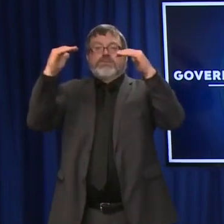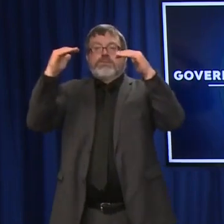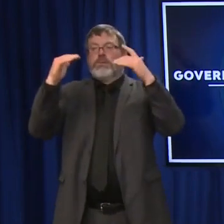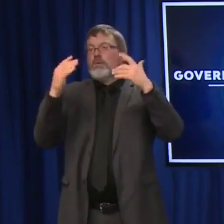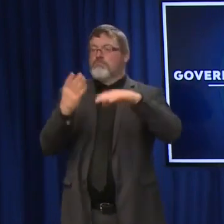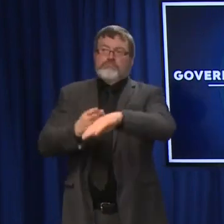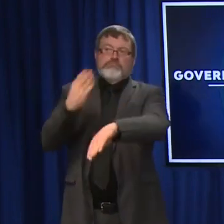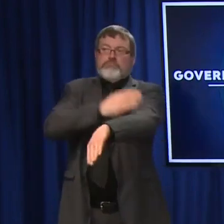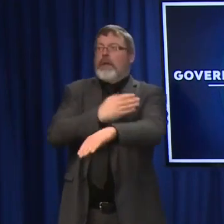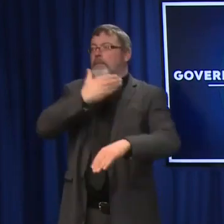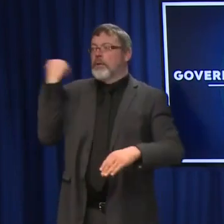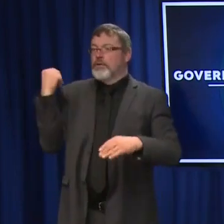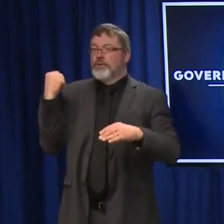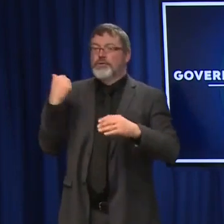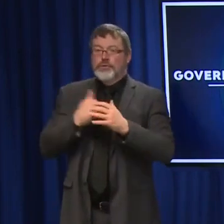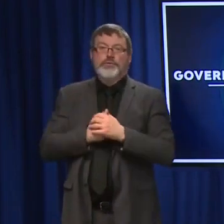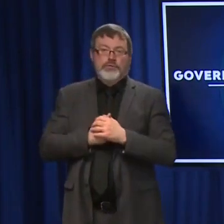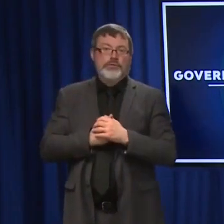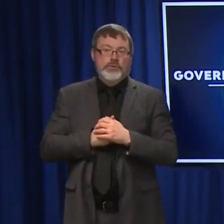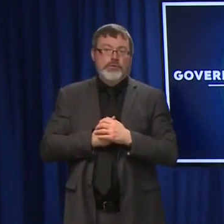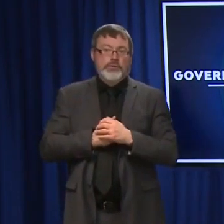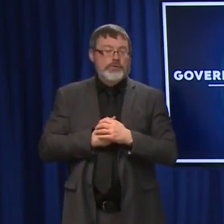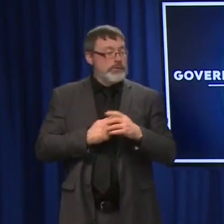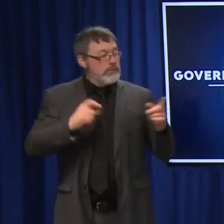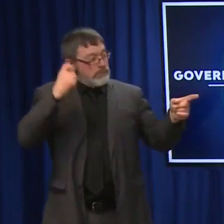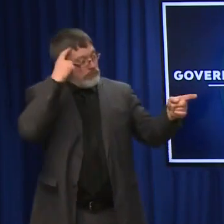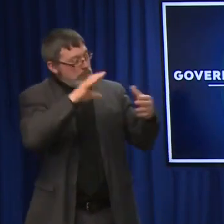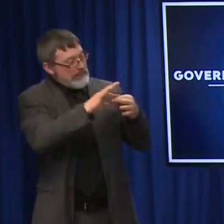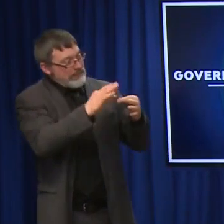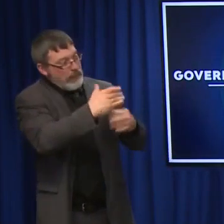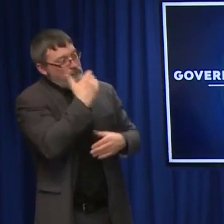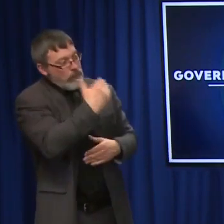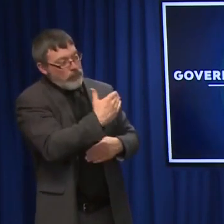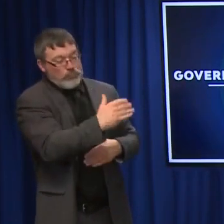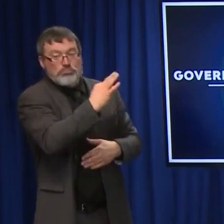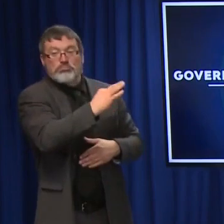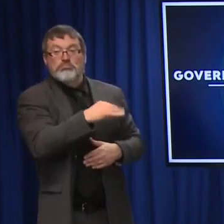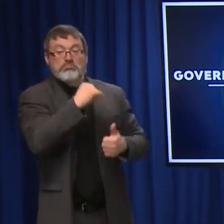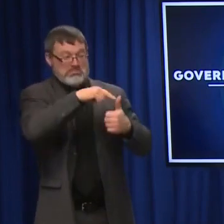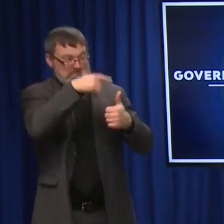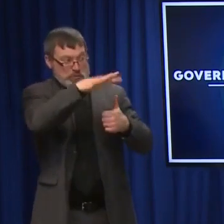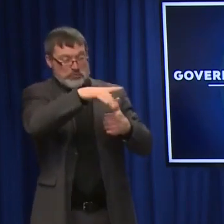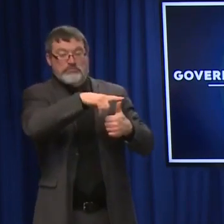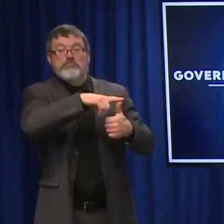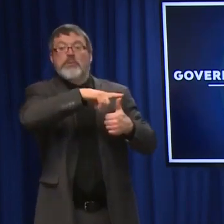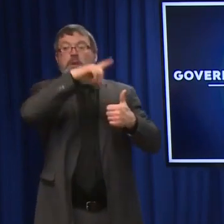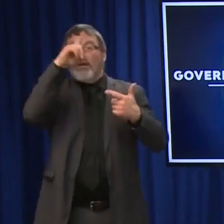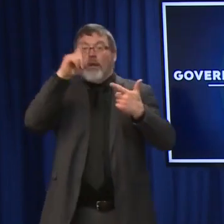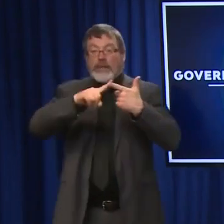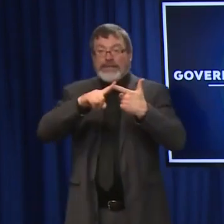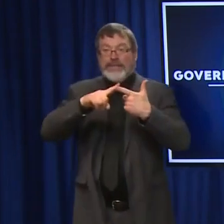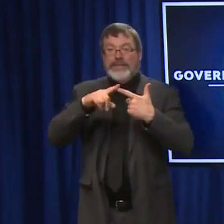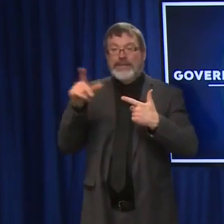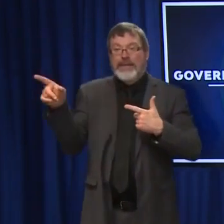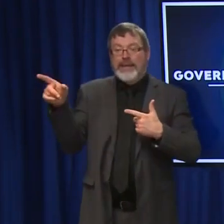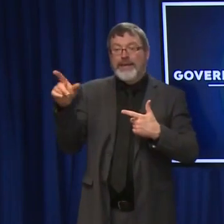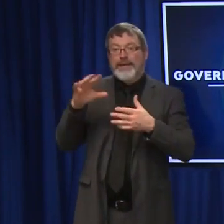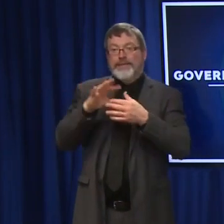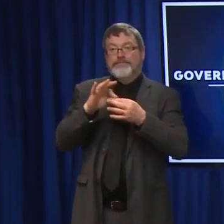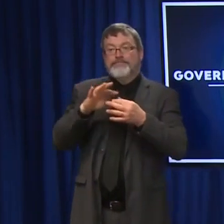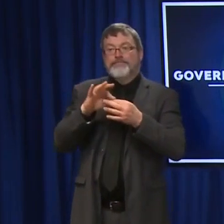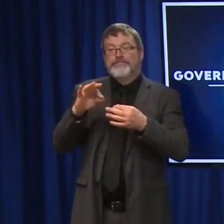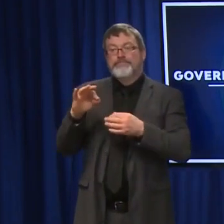Thank you. Very informative. So I believe your second question, Allie, was about the acute care support